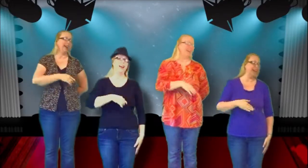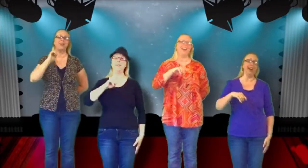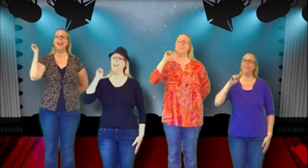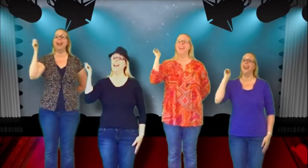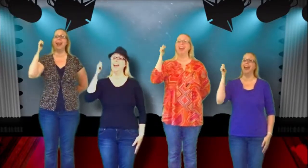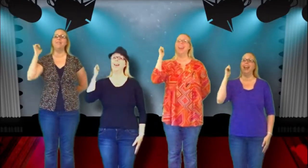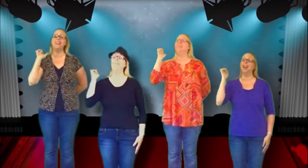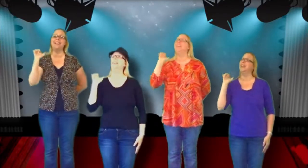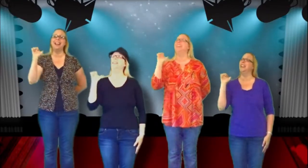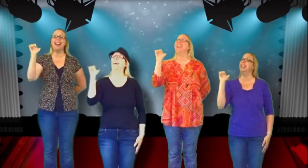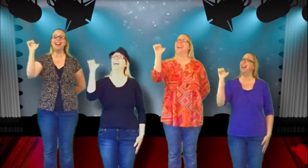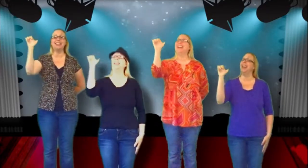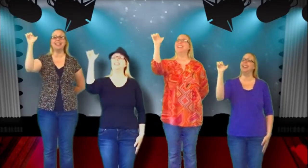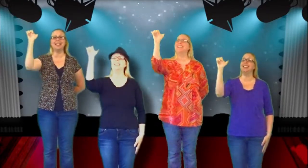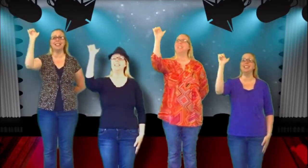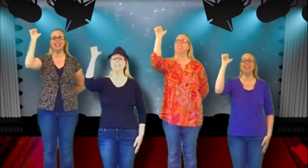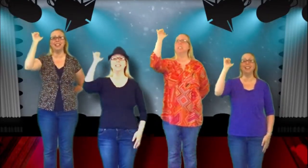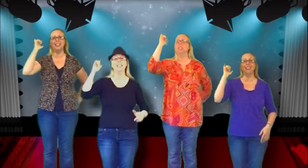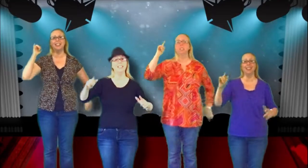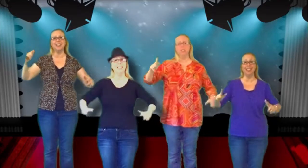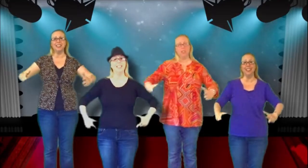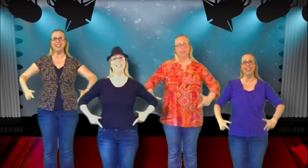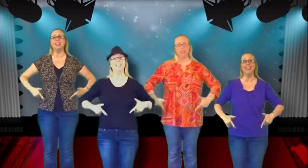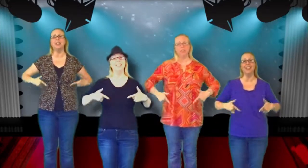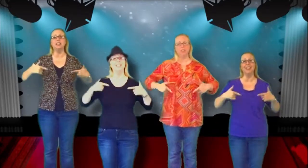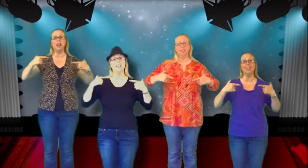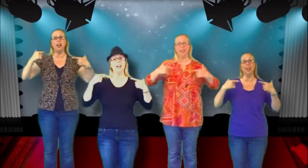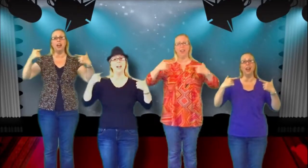have everlasting love